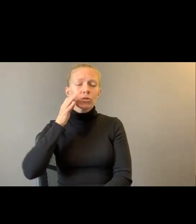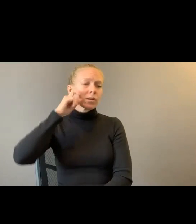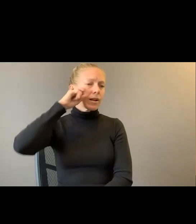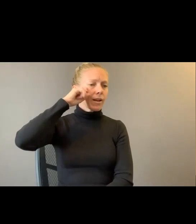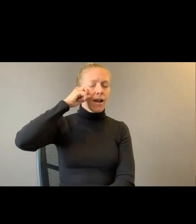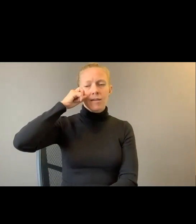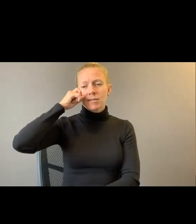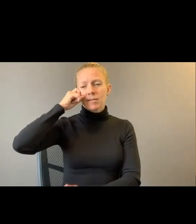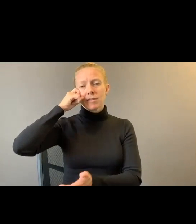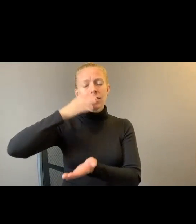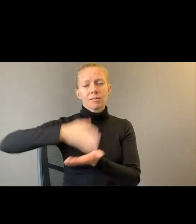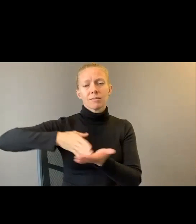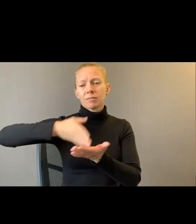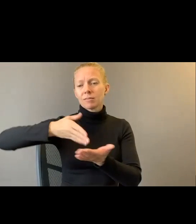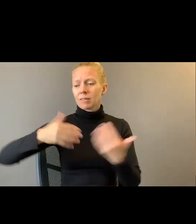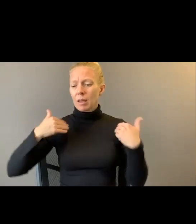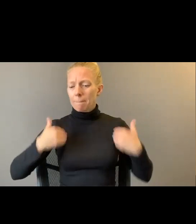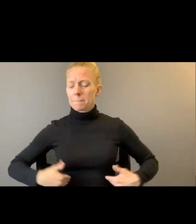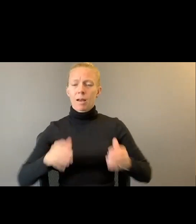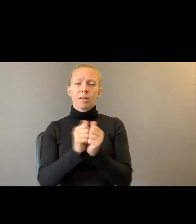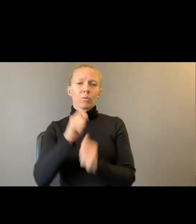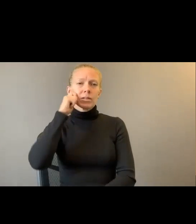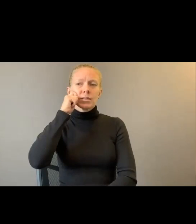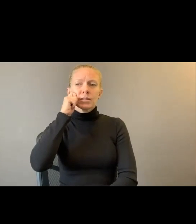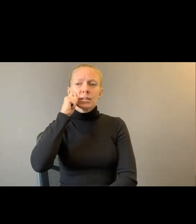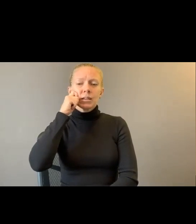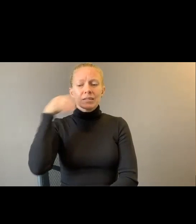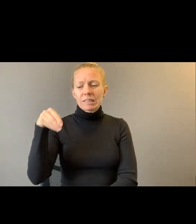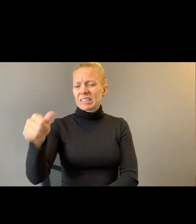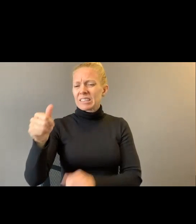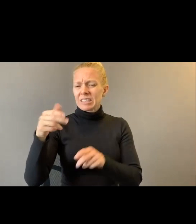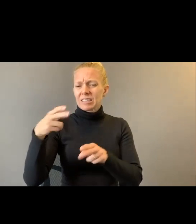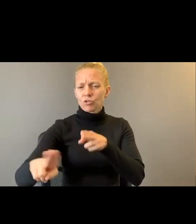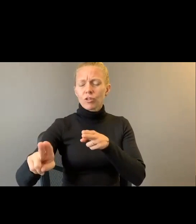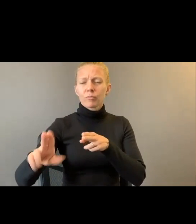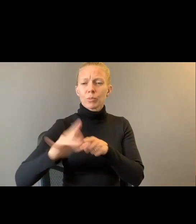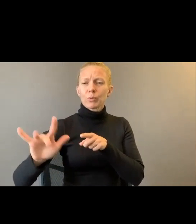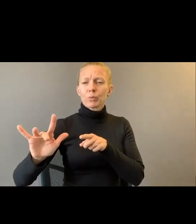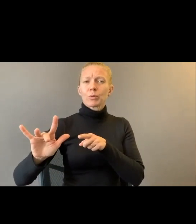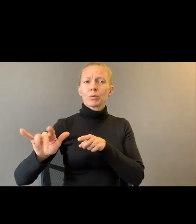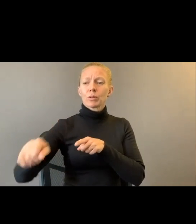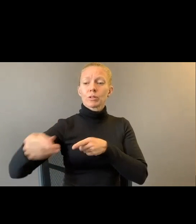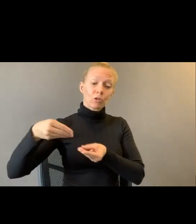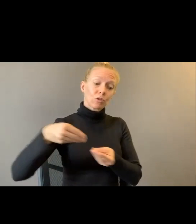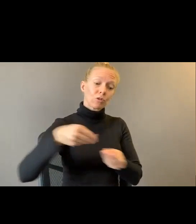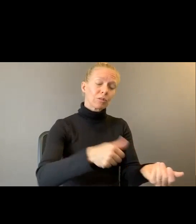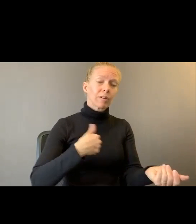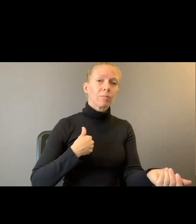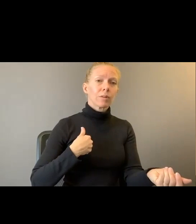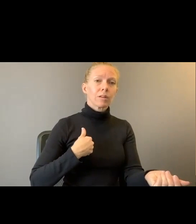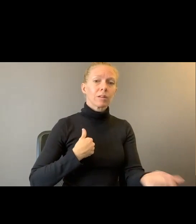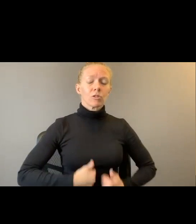body with skin and sharp seeds. She fed me. She lived us and I.